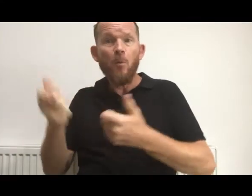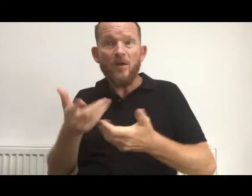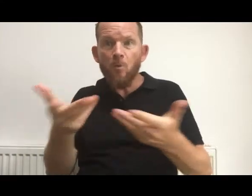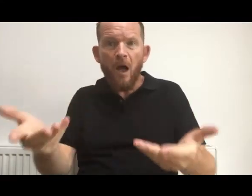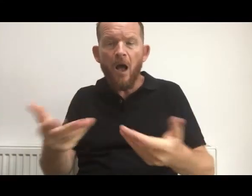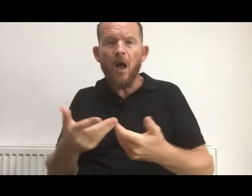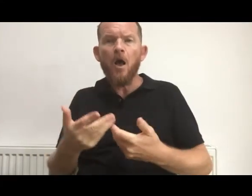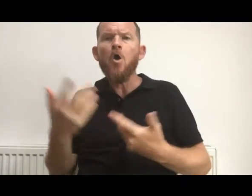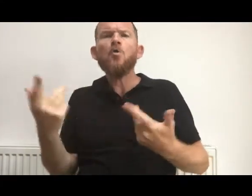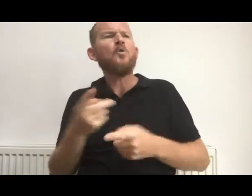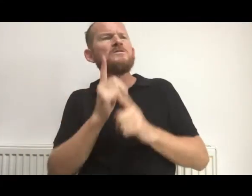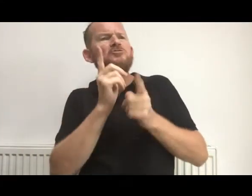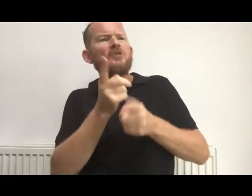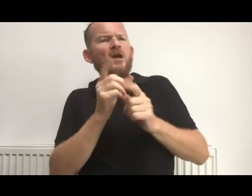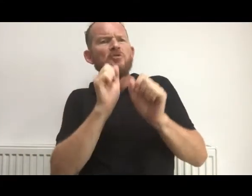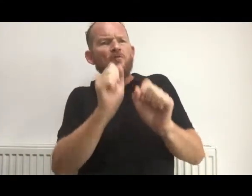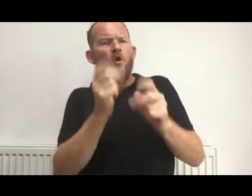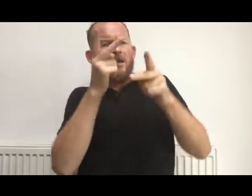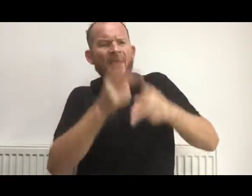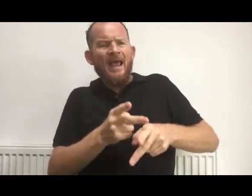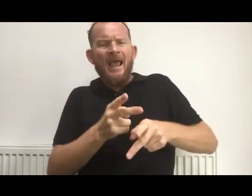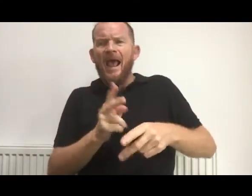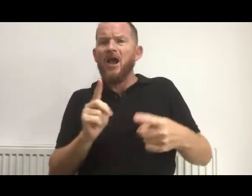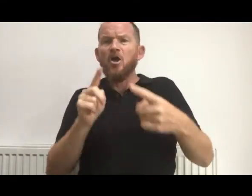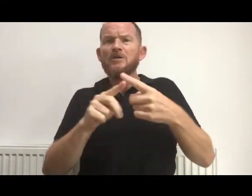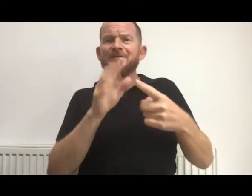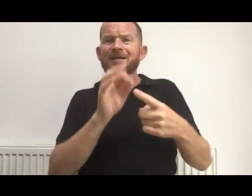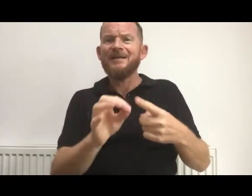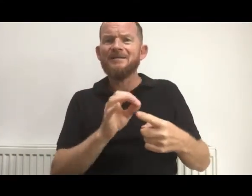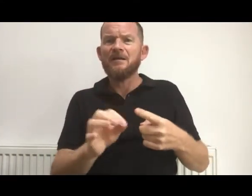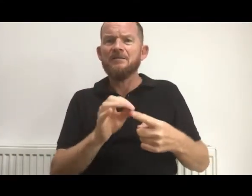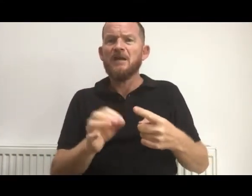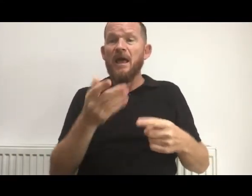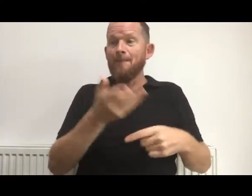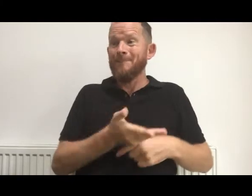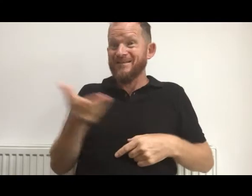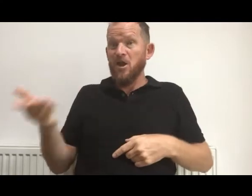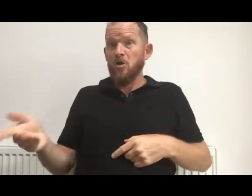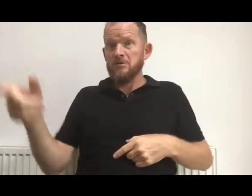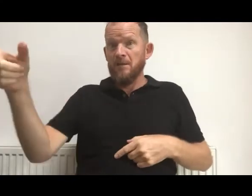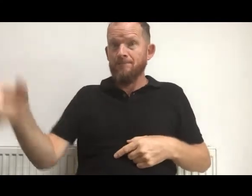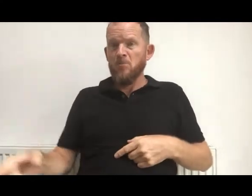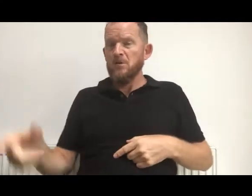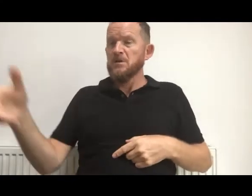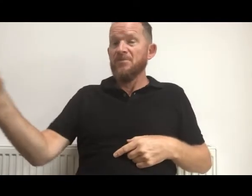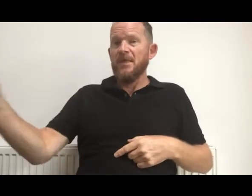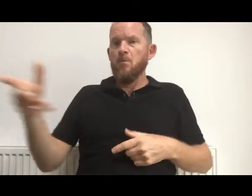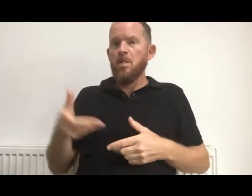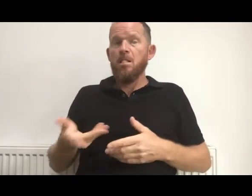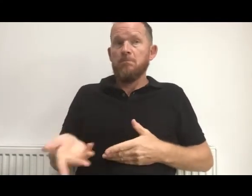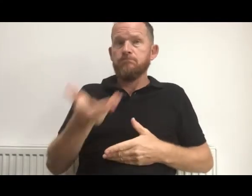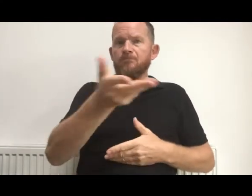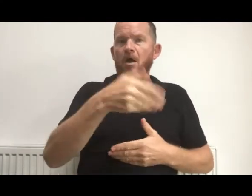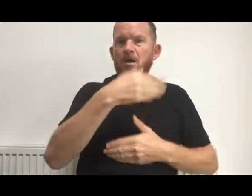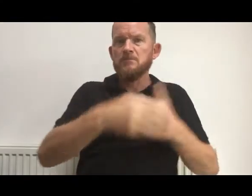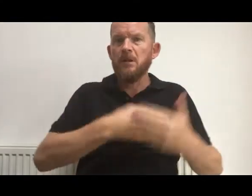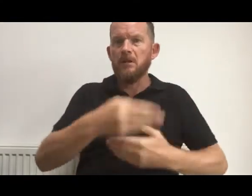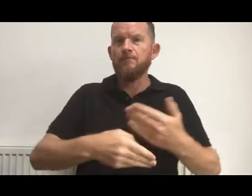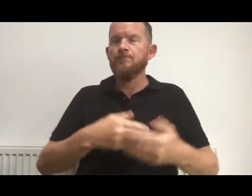contact details. Pass this information to your support. This may change if your ward changes.